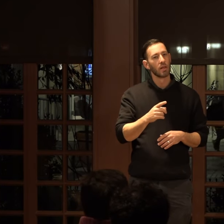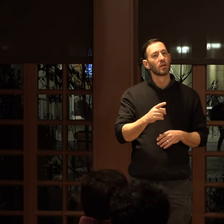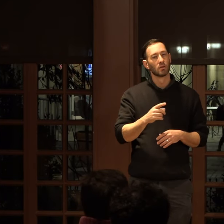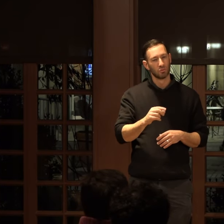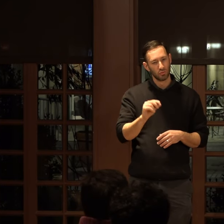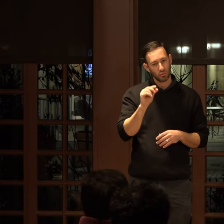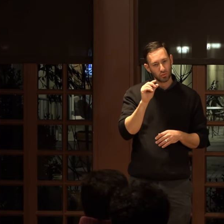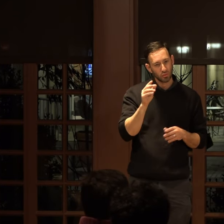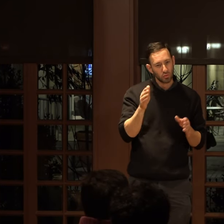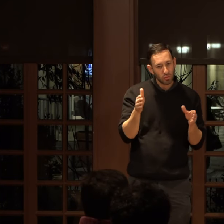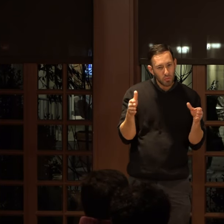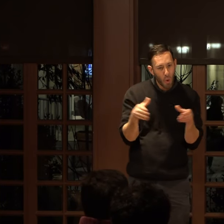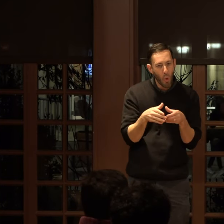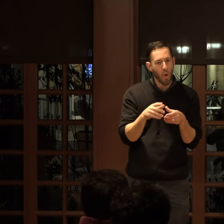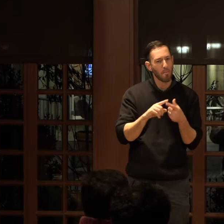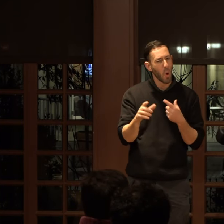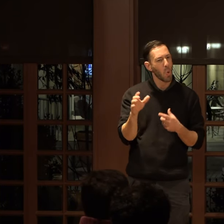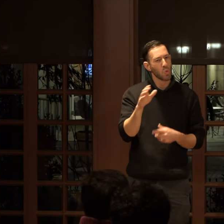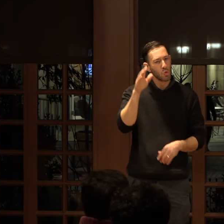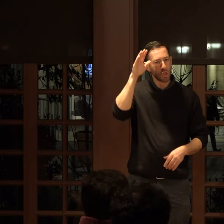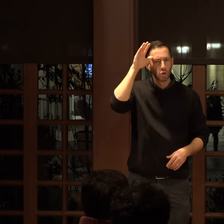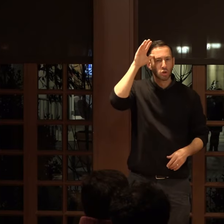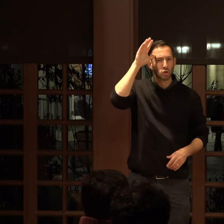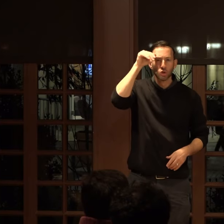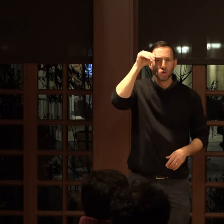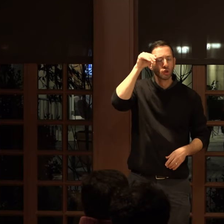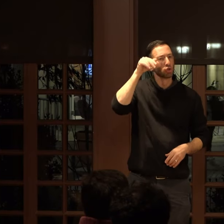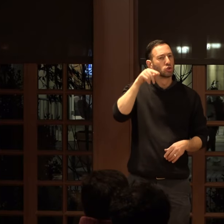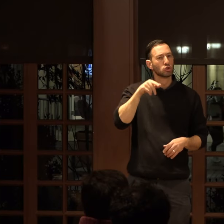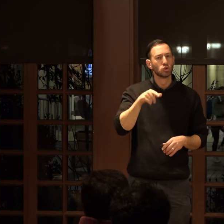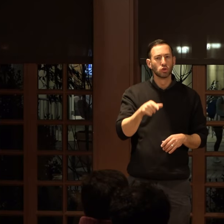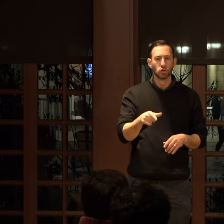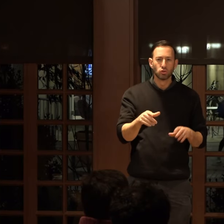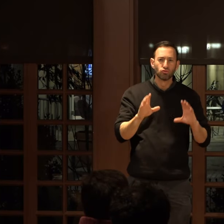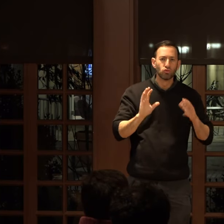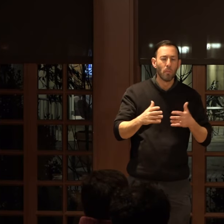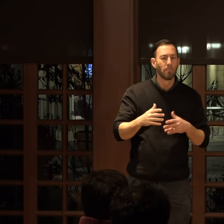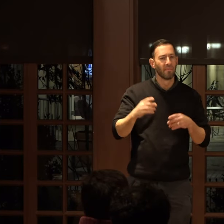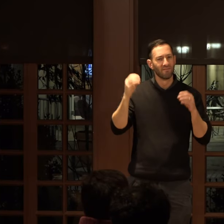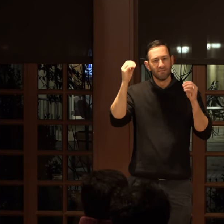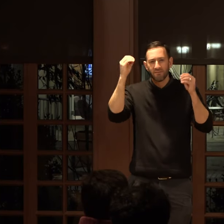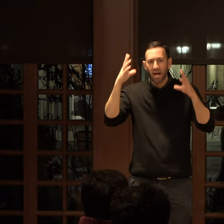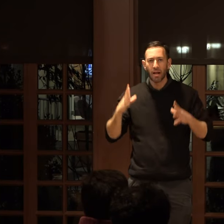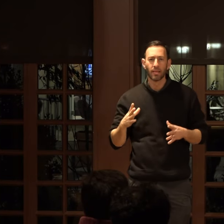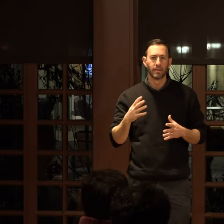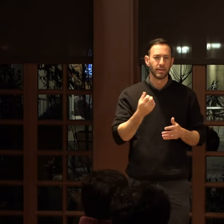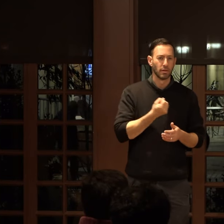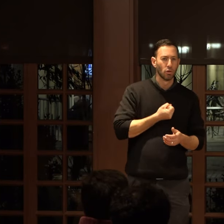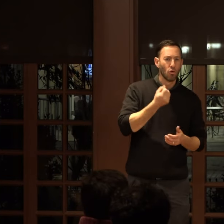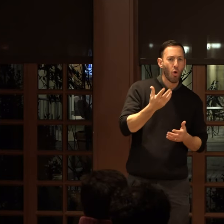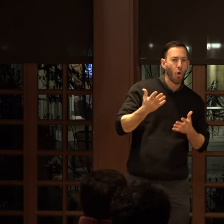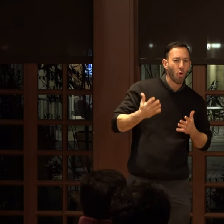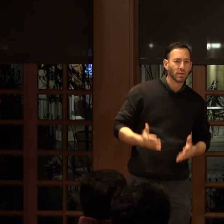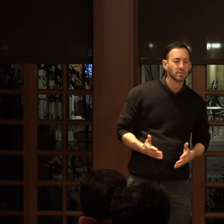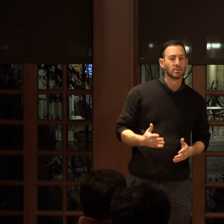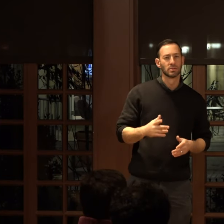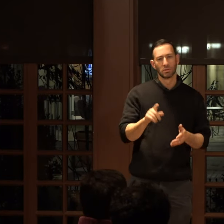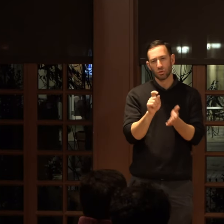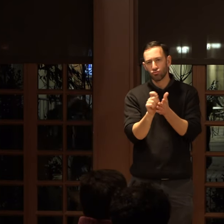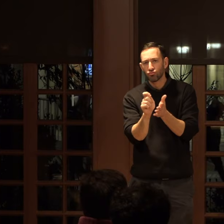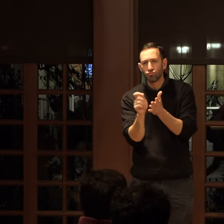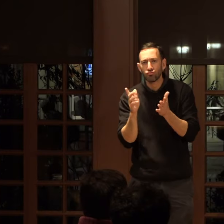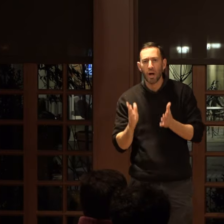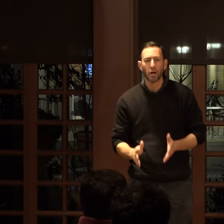contingent, contingent of, of faculty and artists and writers